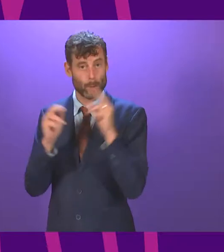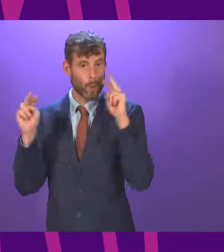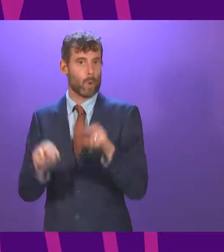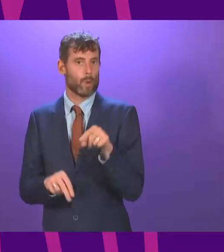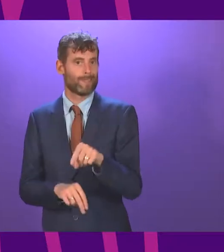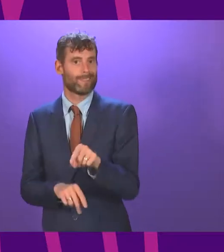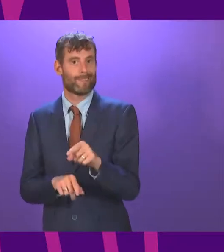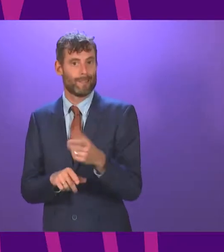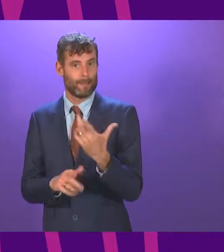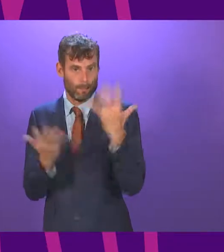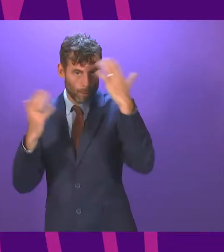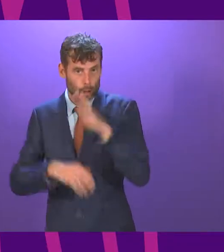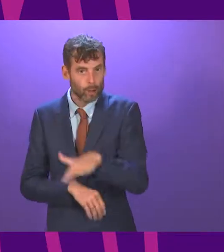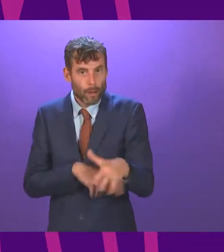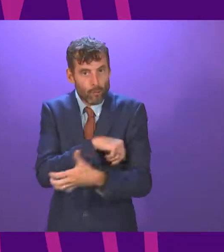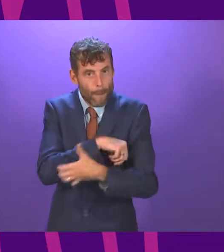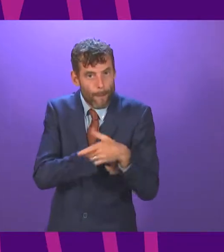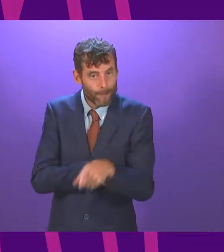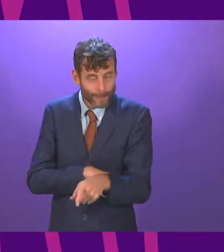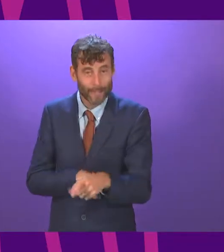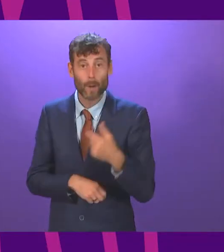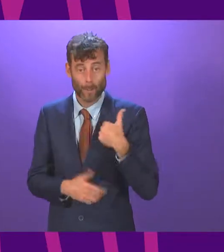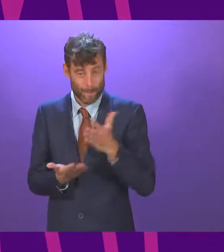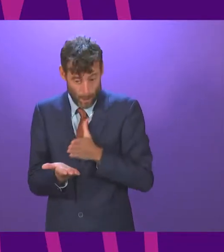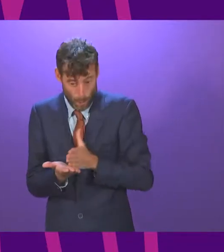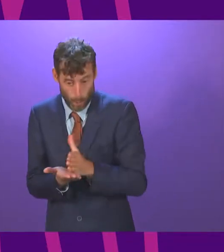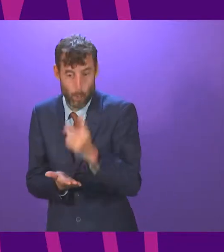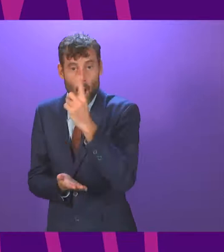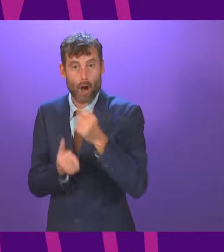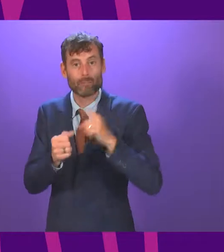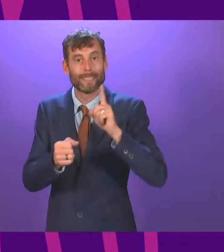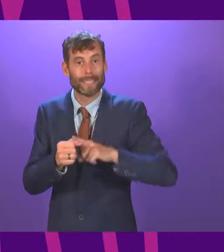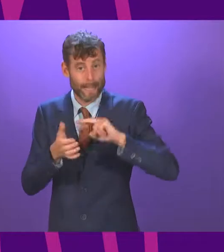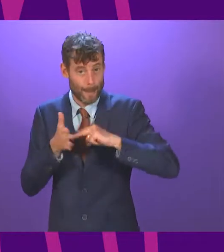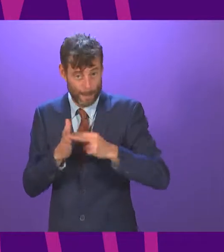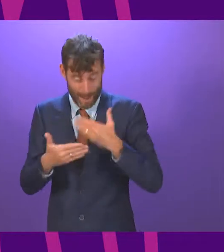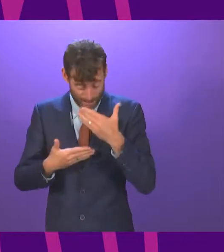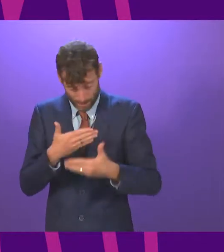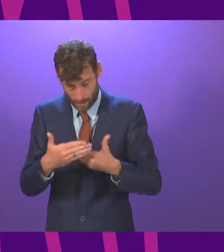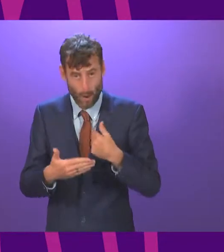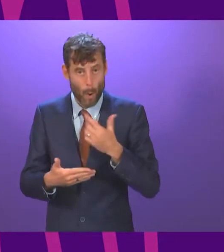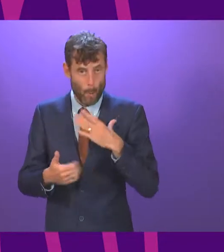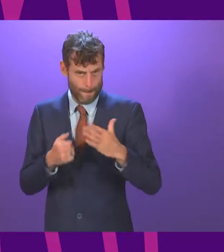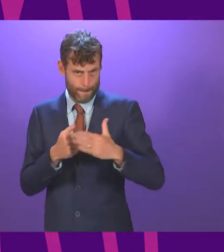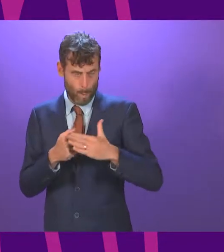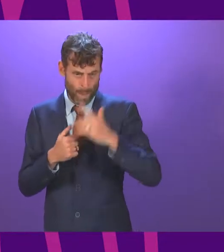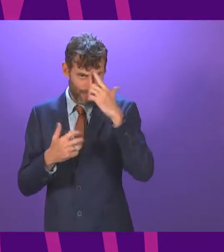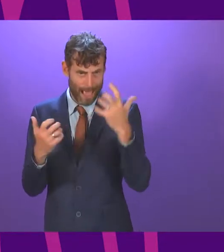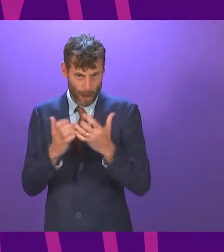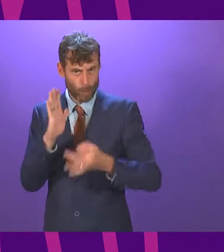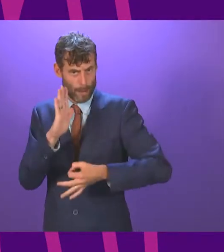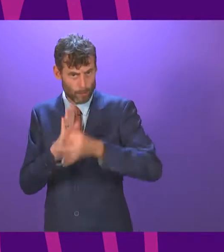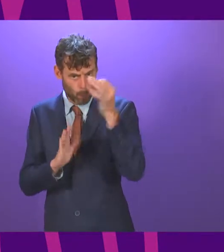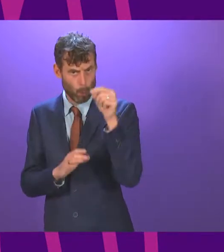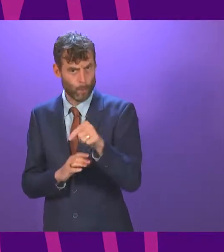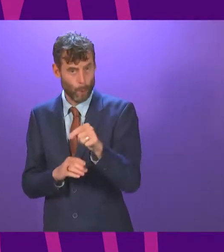to ensuring that we build on the 100 days programme that the Government has set out, to build on that working in partnership with our